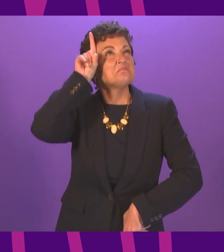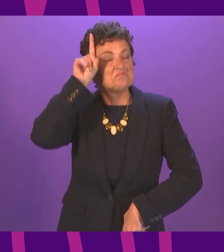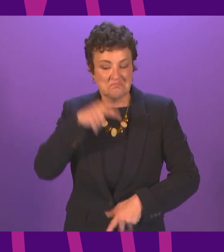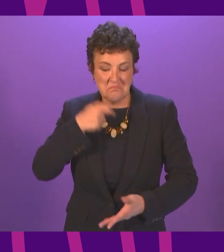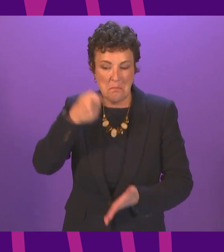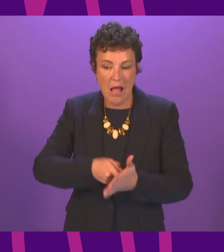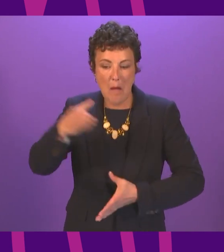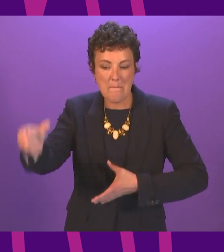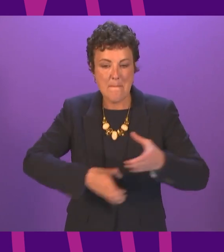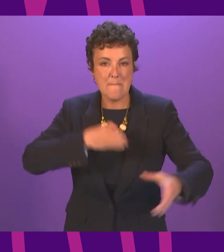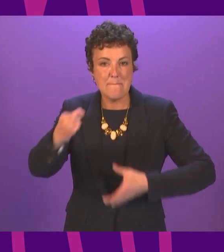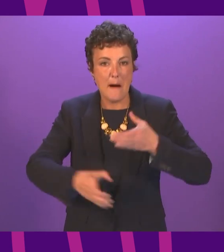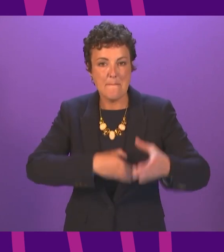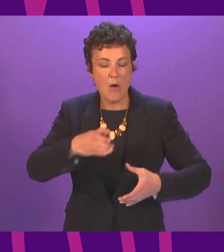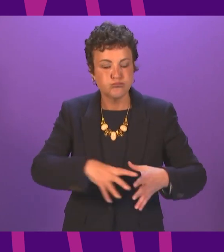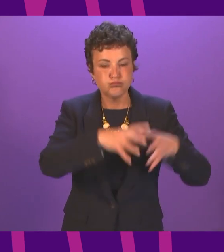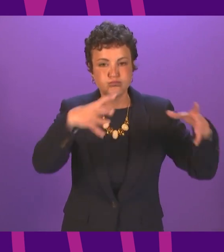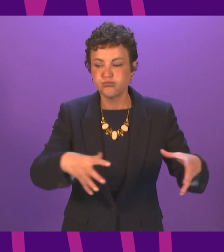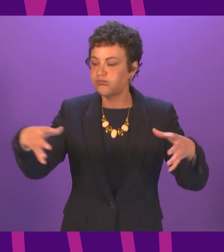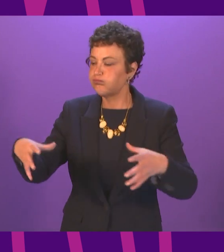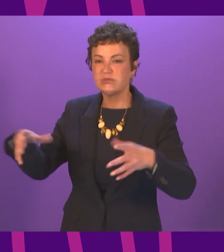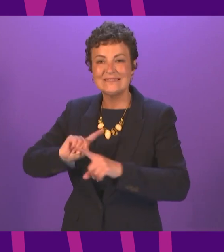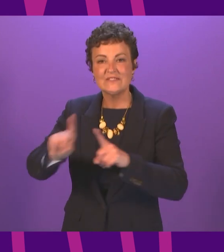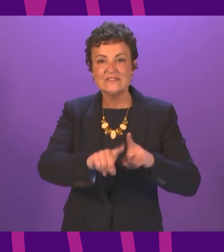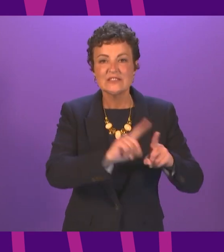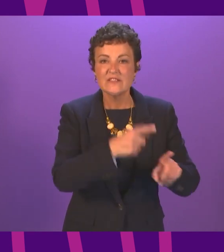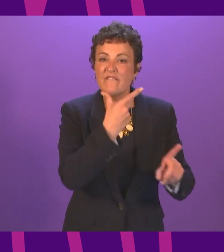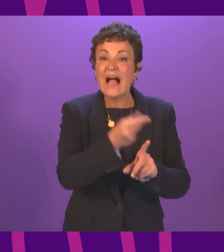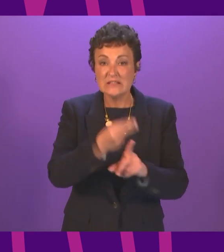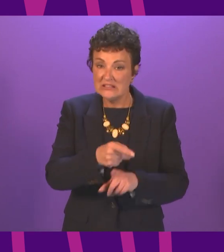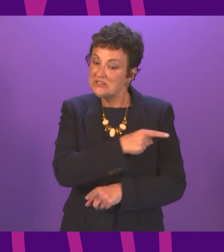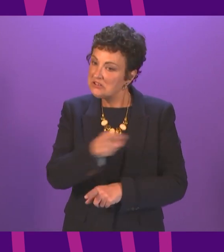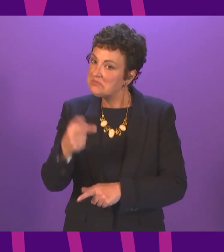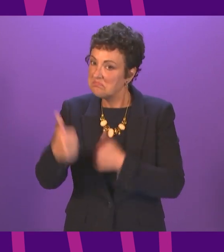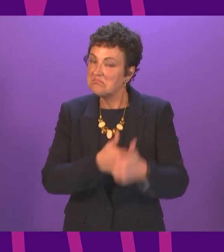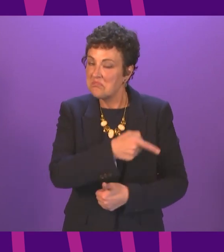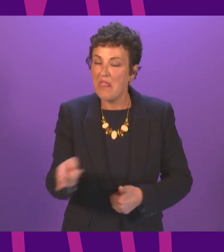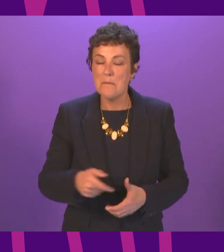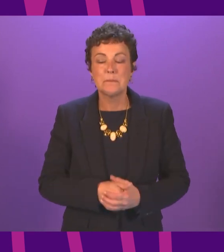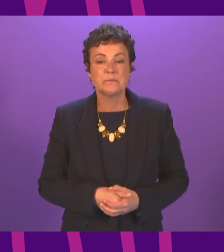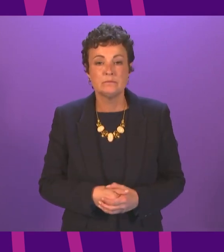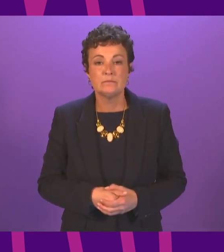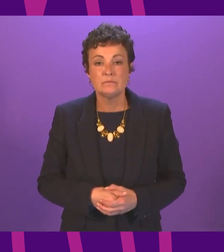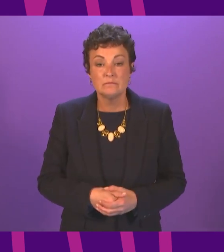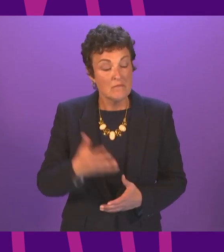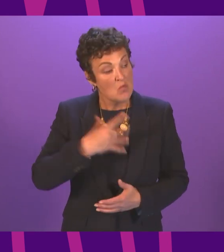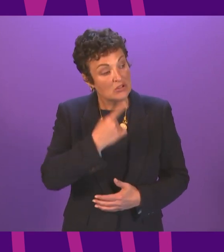procuring the quantities of the vaccines they did I would say to the chamber that